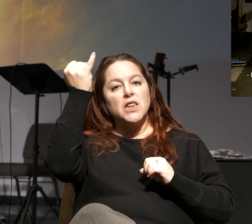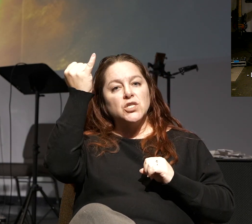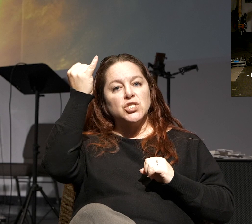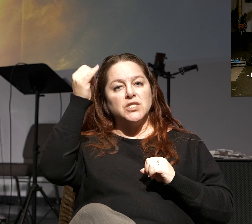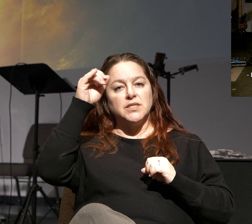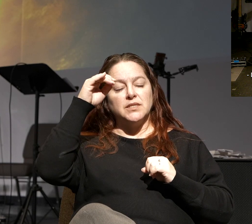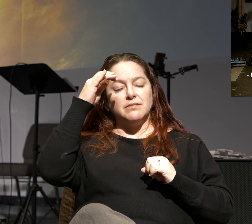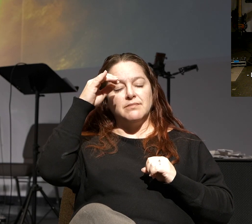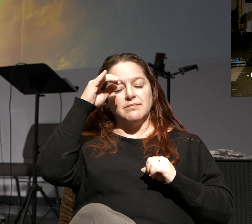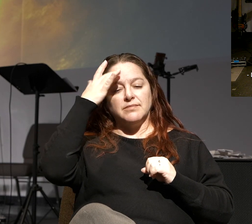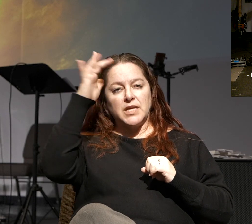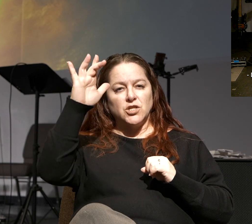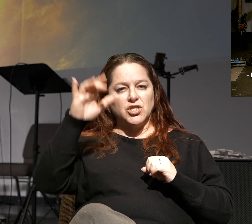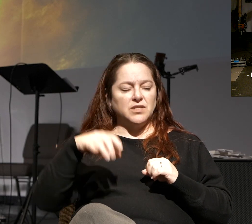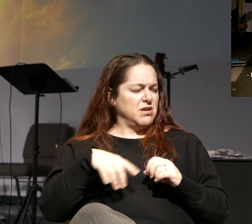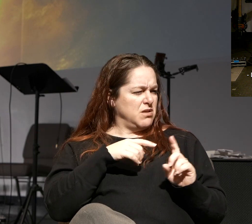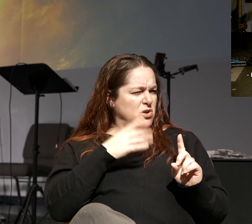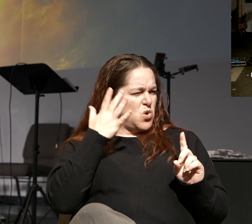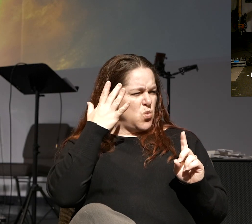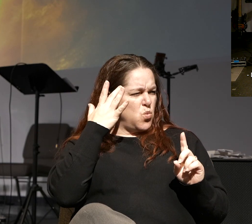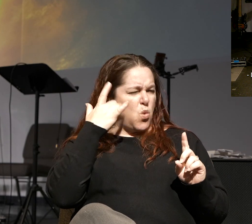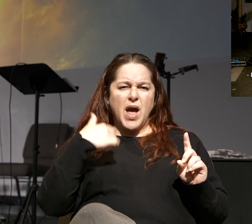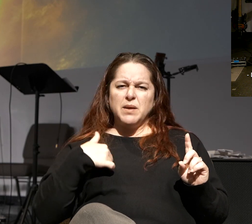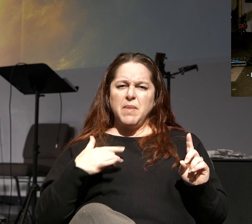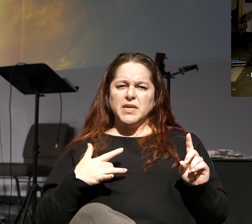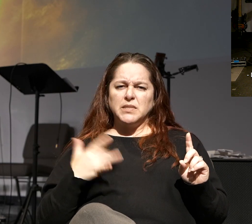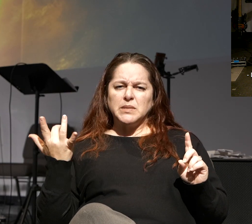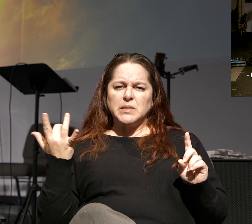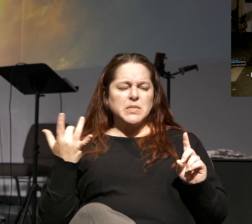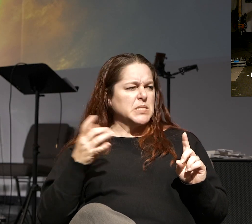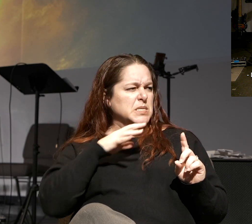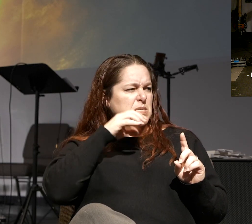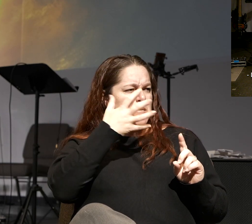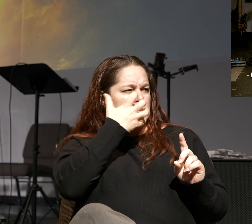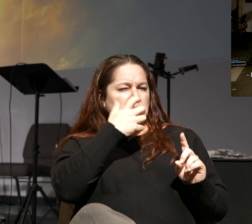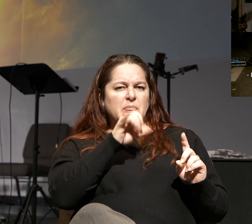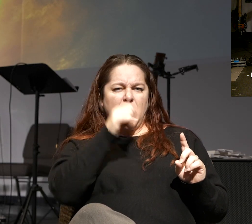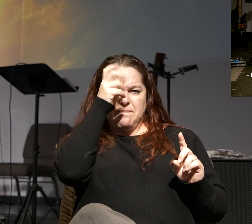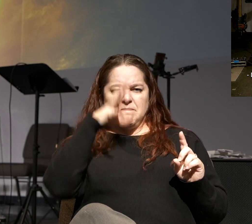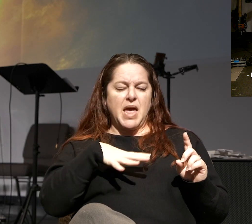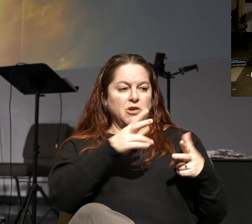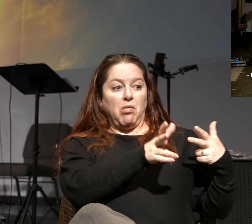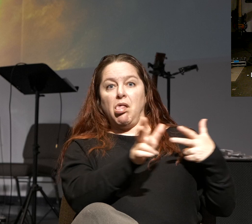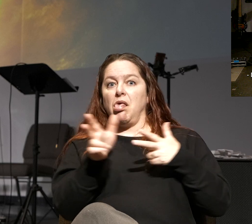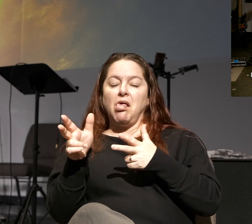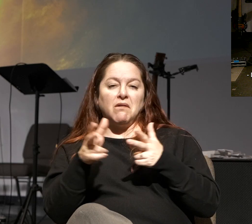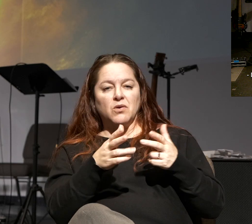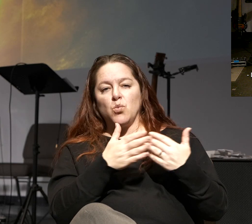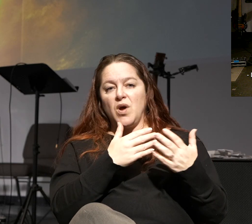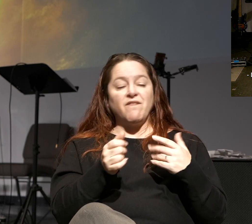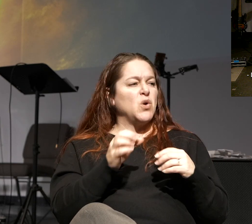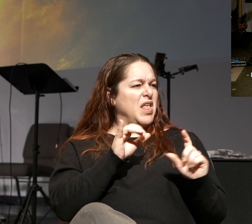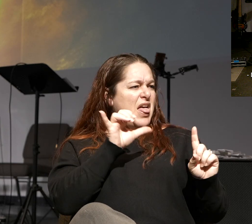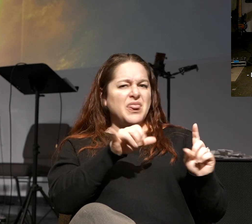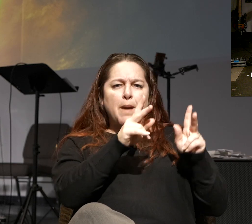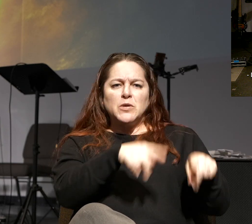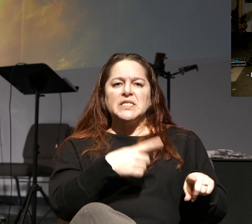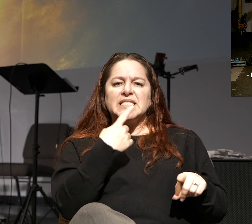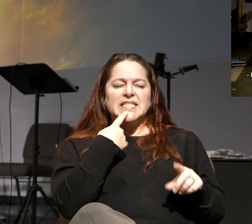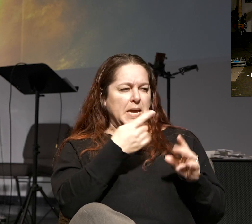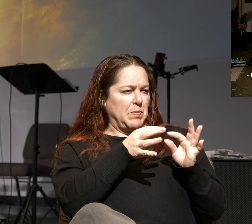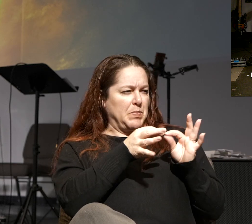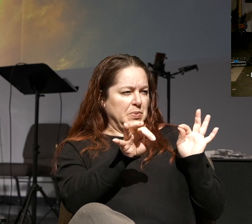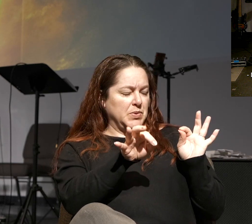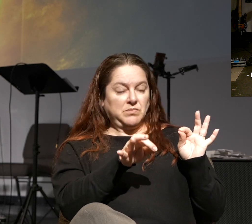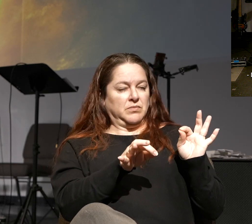to be aware of, why am I so ticked off about that guy that just ran me off the road over there? You know, whatever it might be. Or when that person said something that